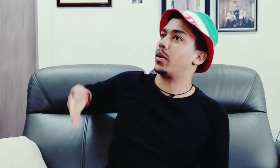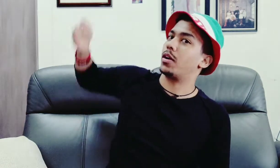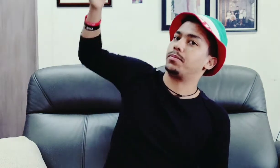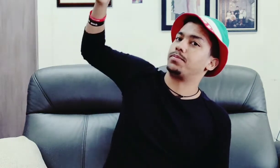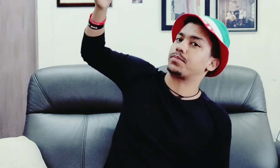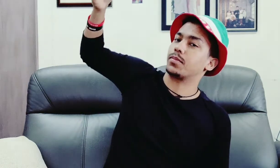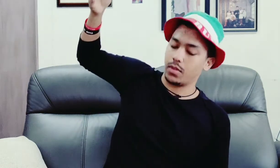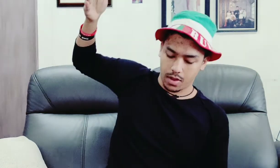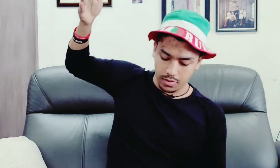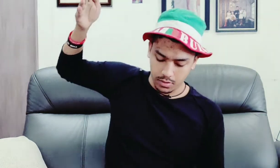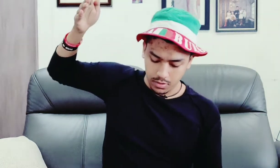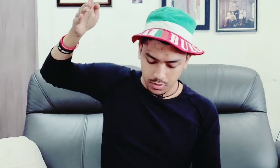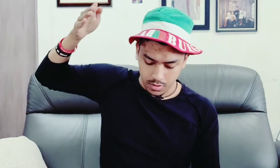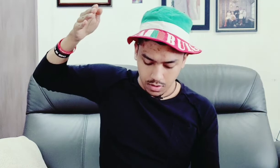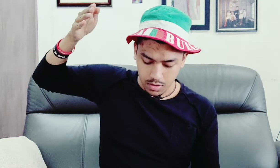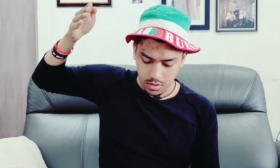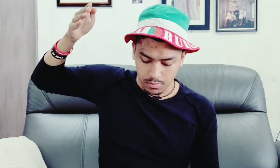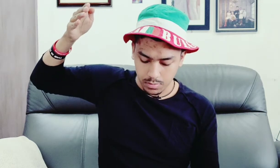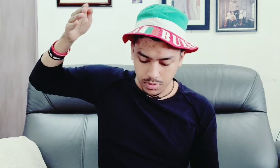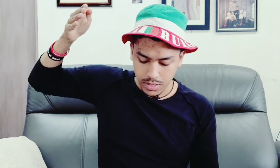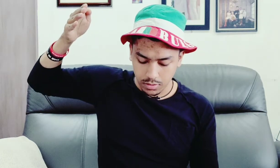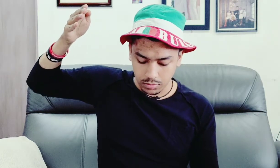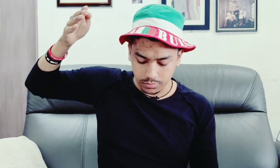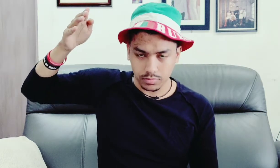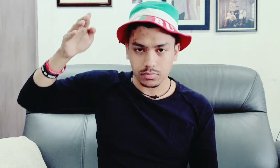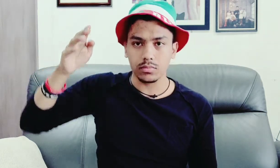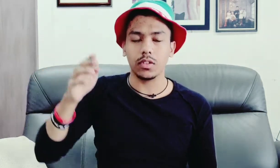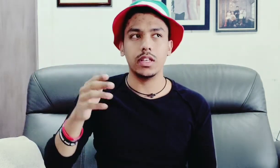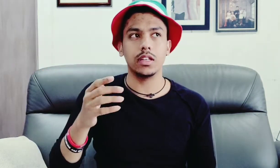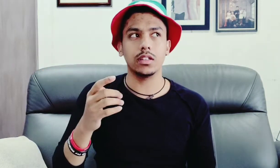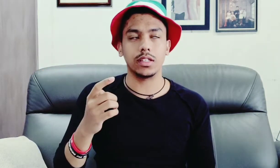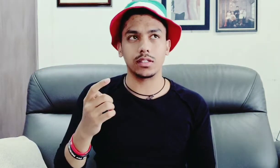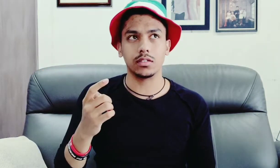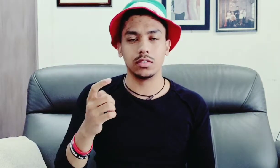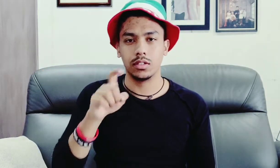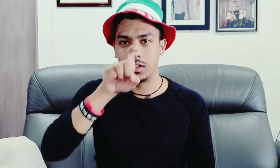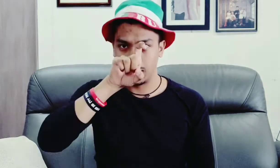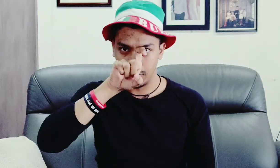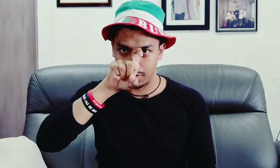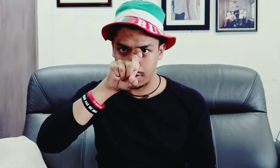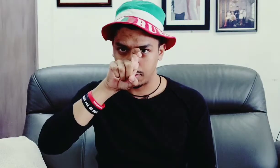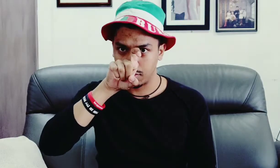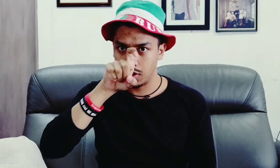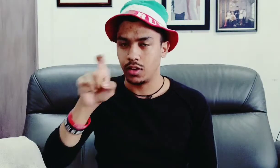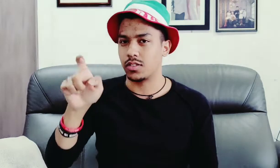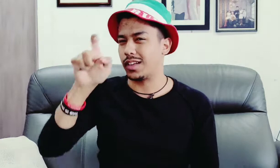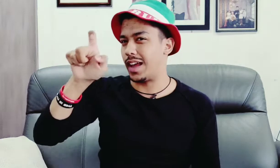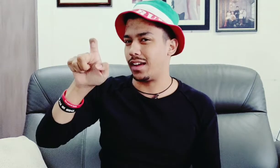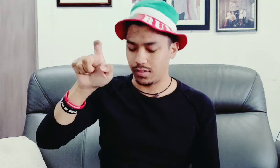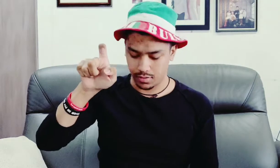the way up okay um eagle eagle is like that it's like an X